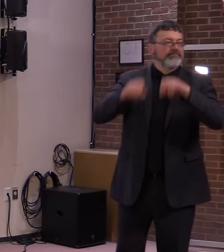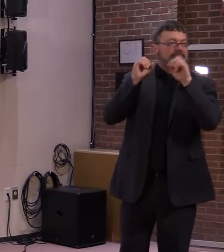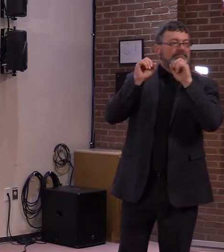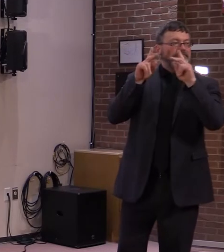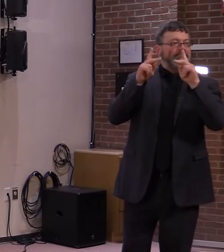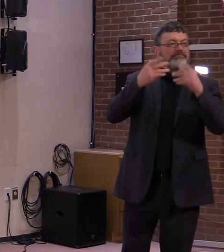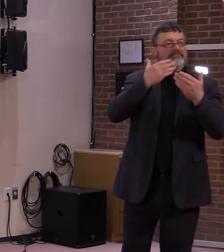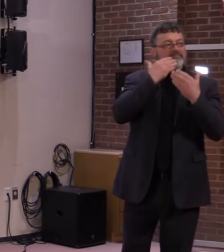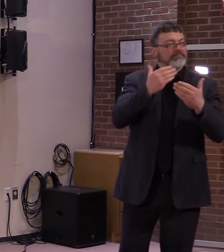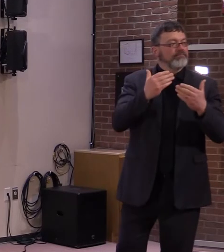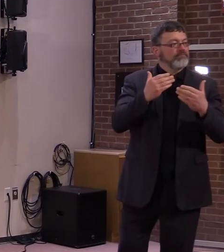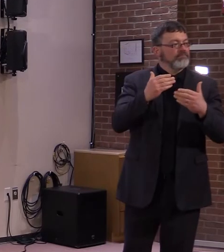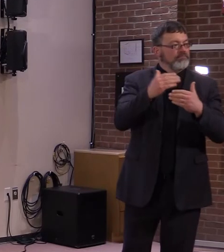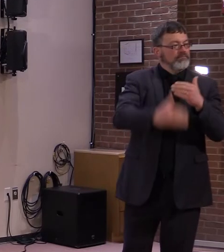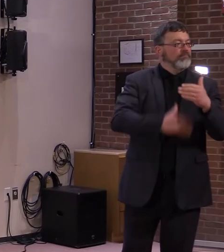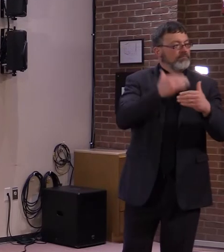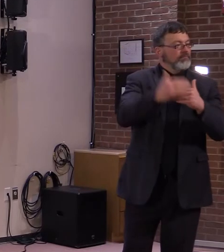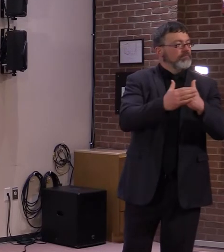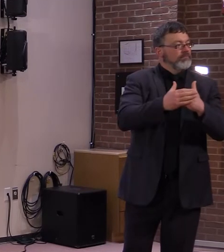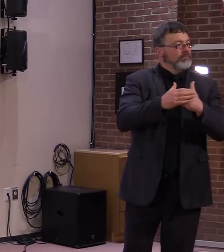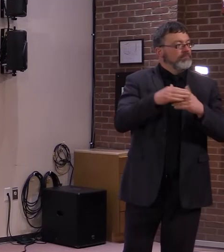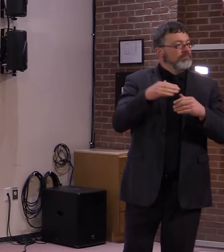Thank you. Zetanko, Vermont Digger.